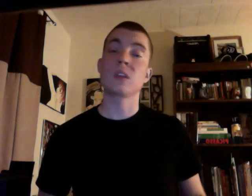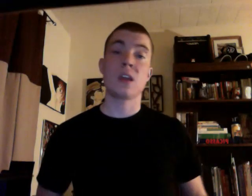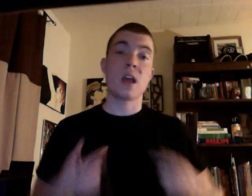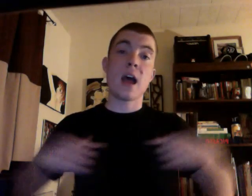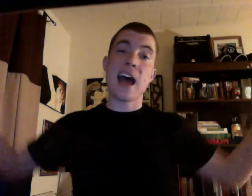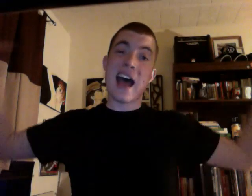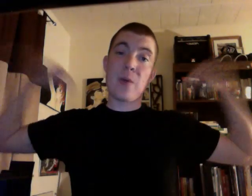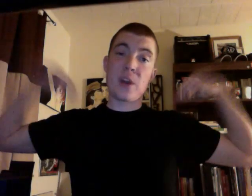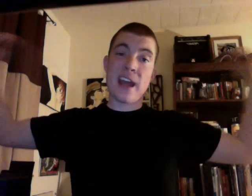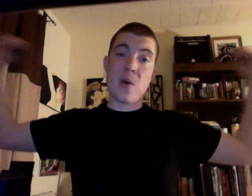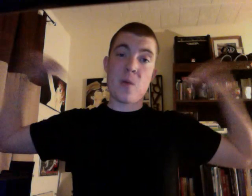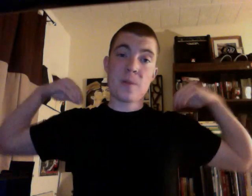I work out.